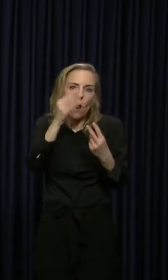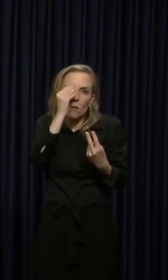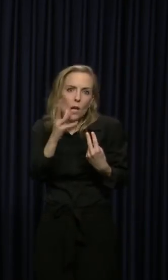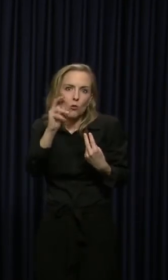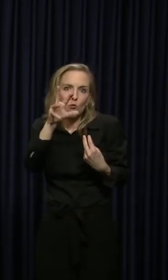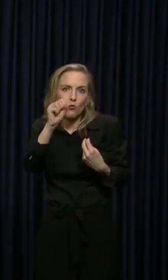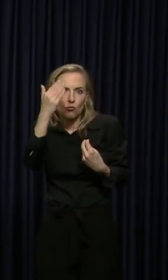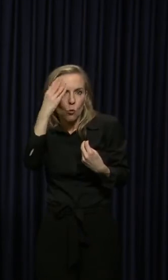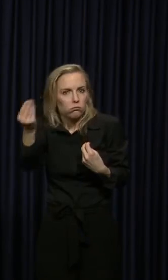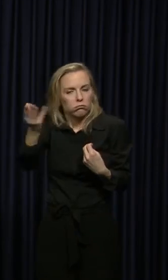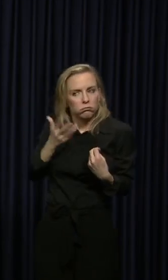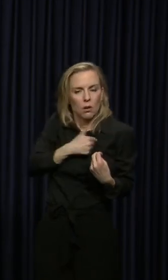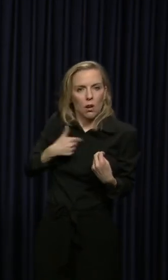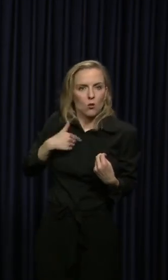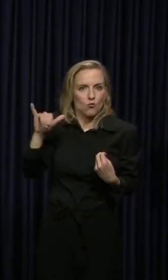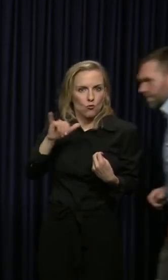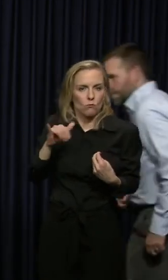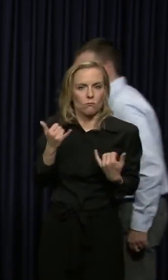to resolve it. Josh